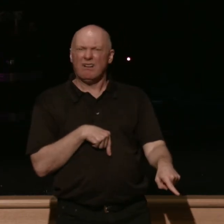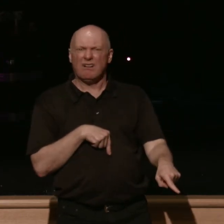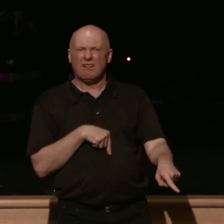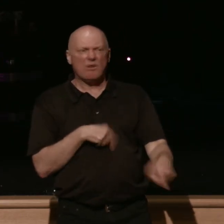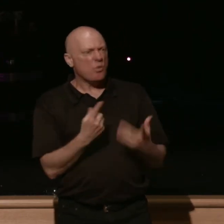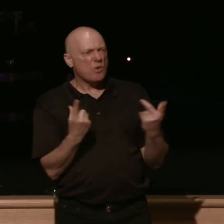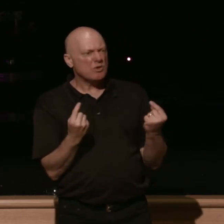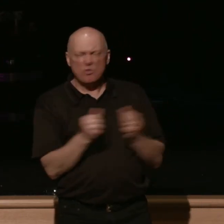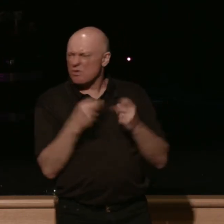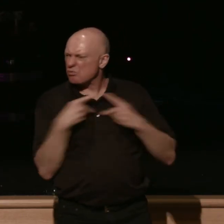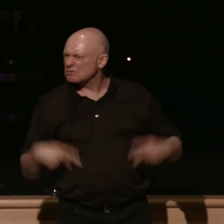priests